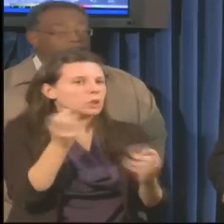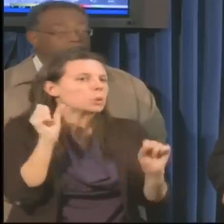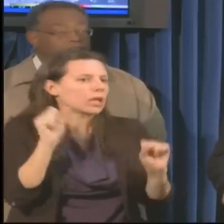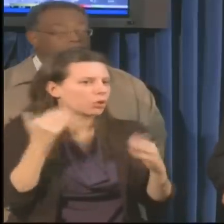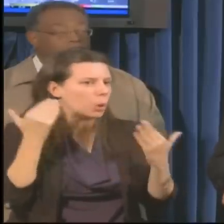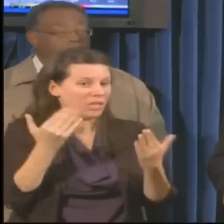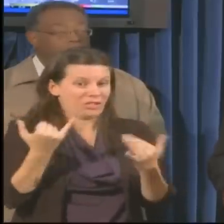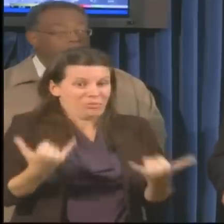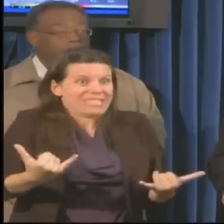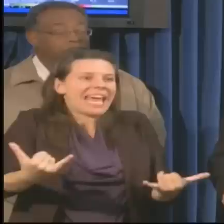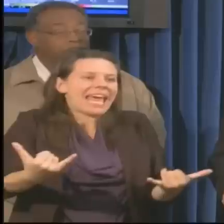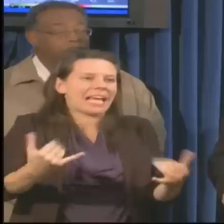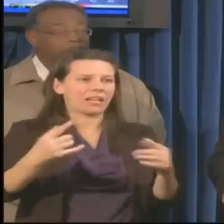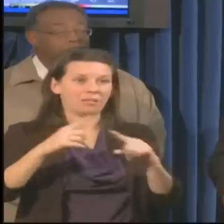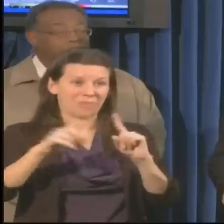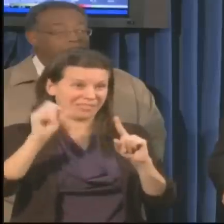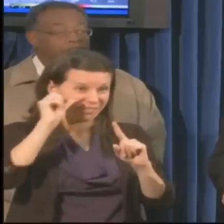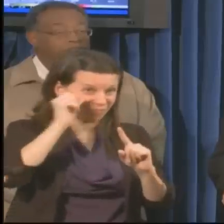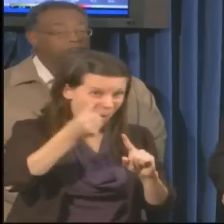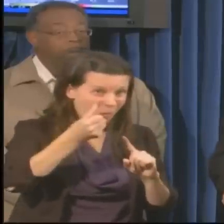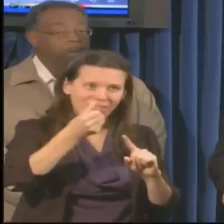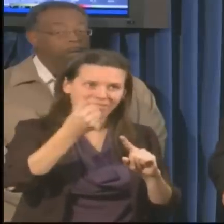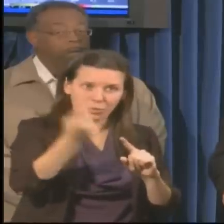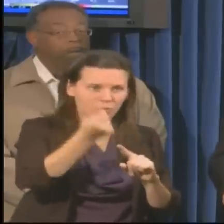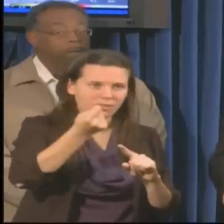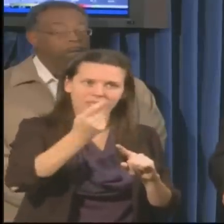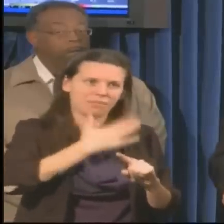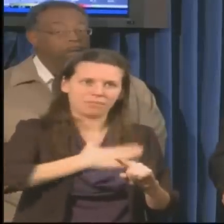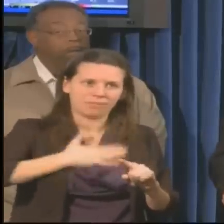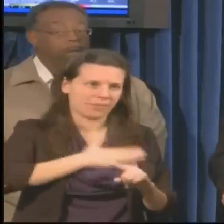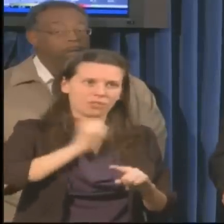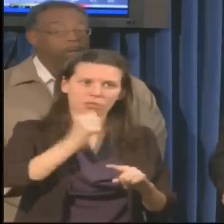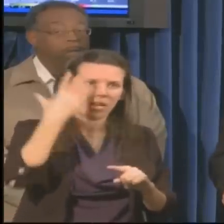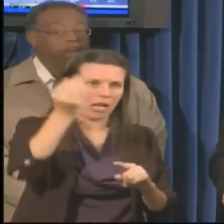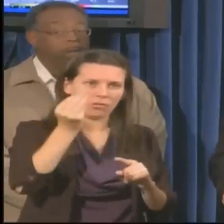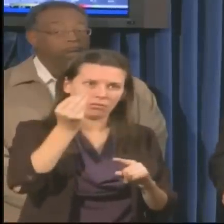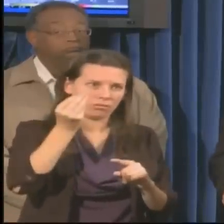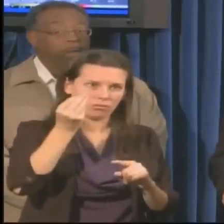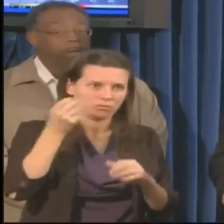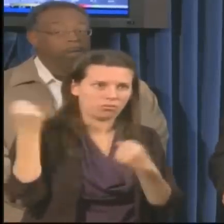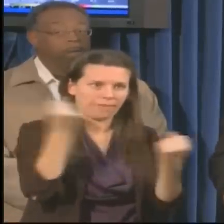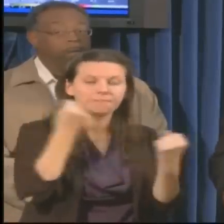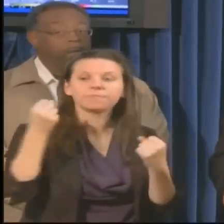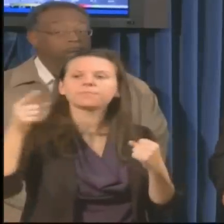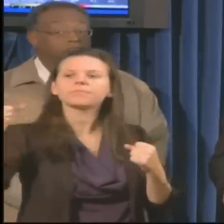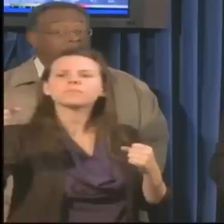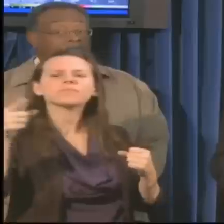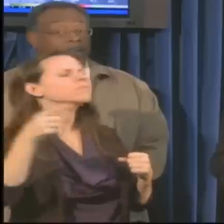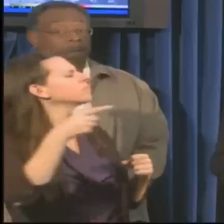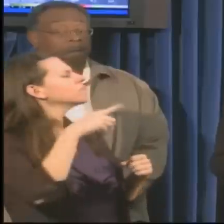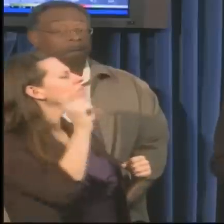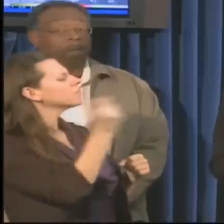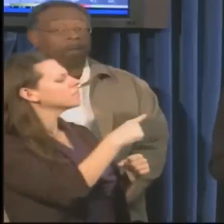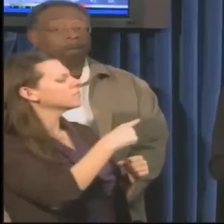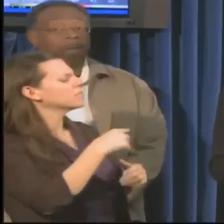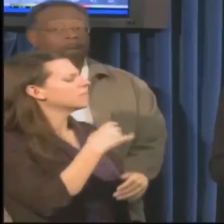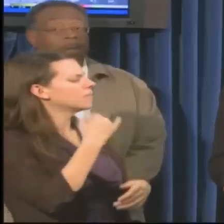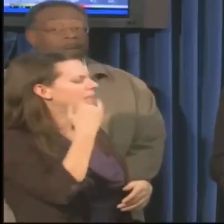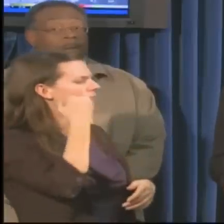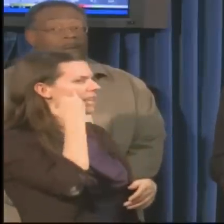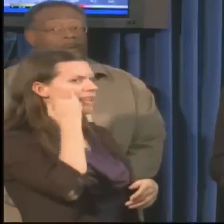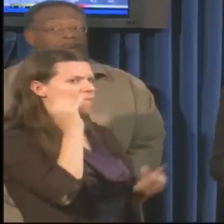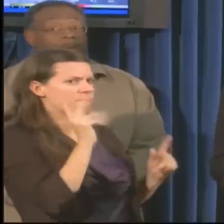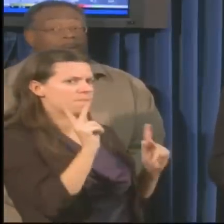tomorrow and Tuesday during the height of the storm. Yes, sir. Kind of a two part question. First, what do you say to folks who aren't